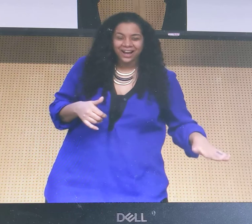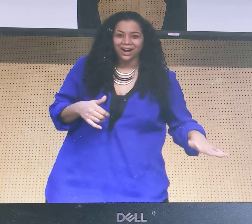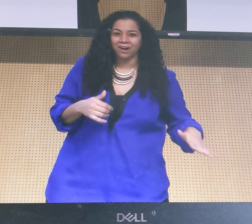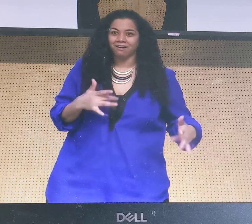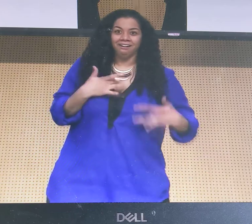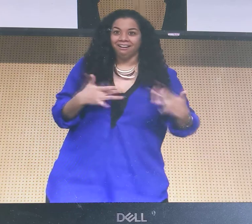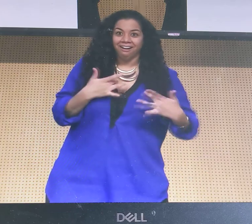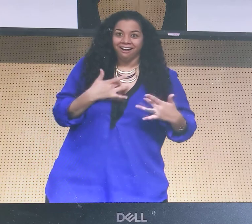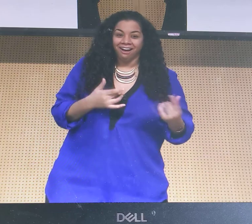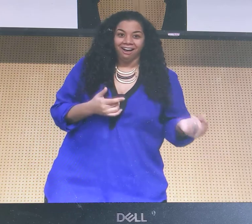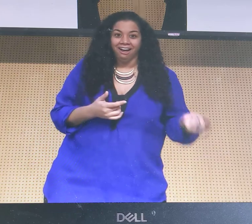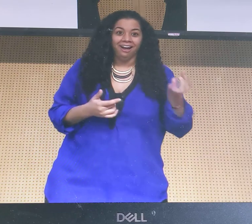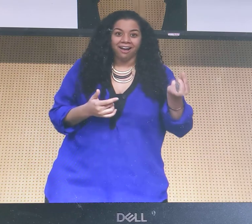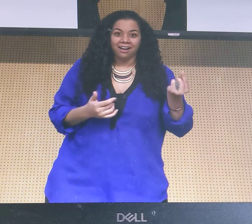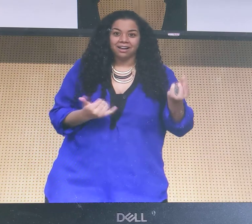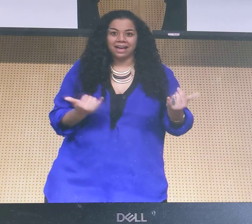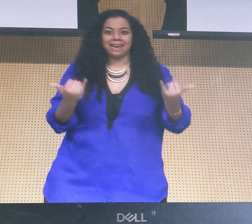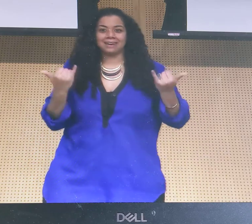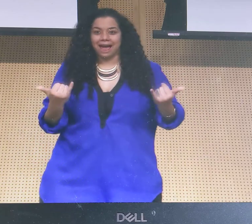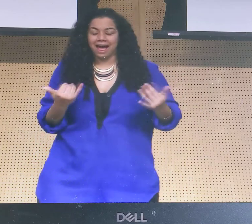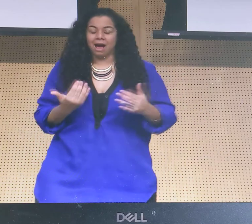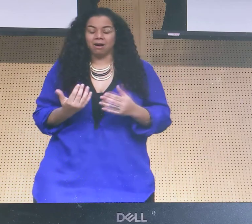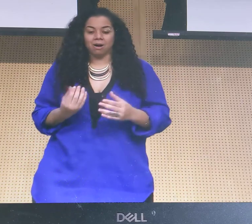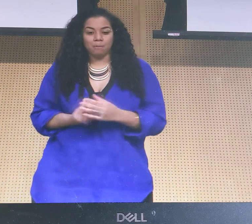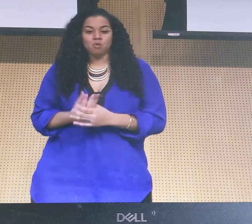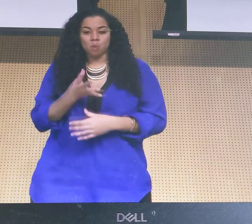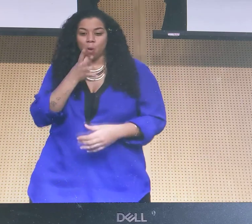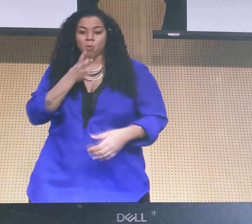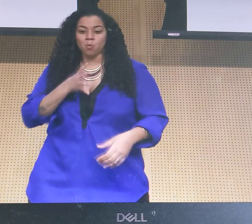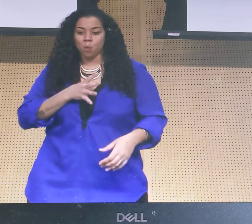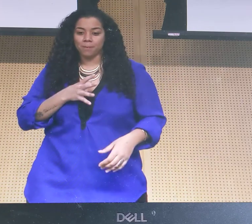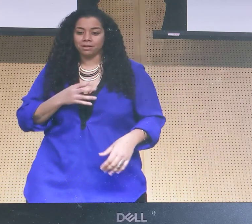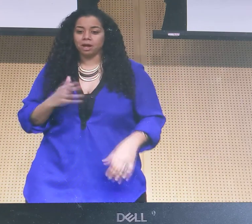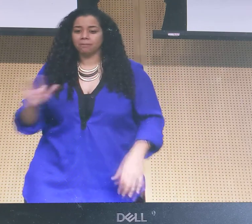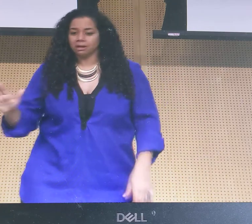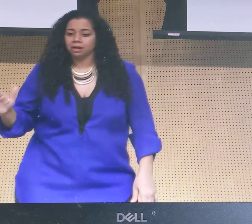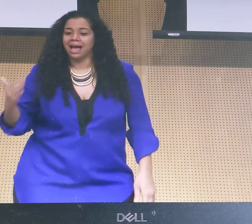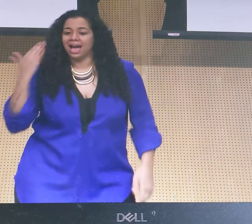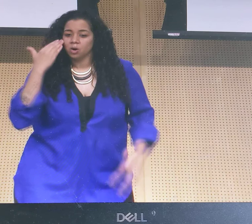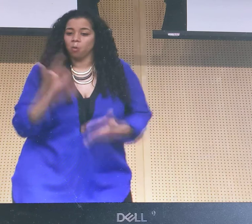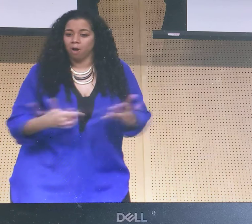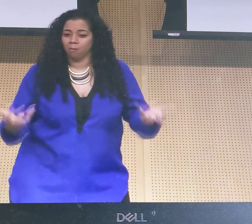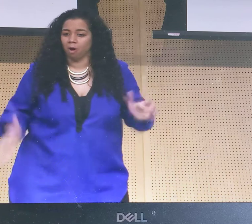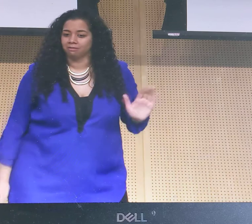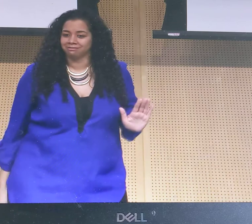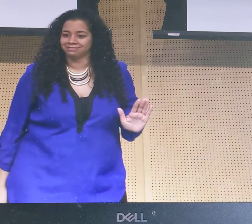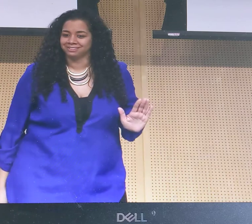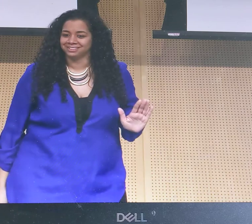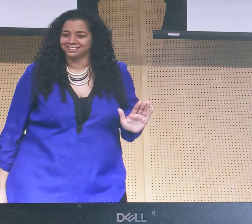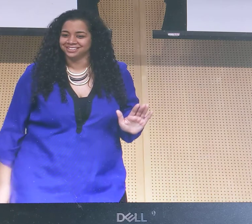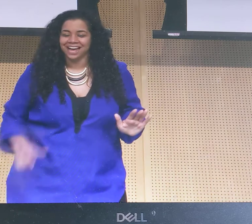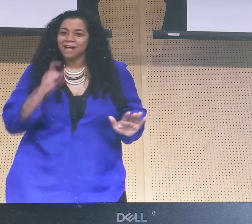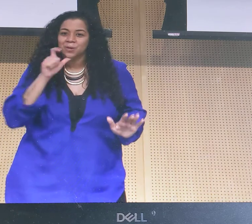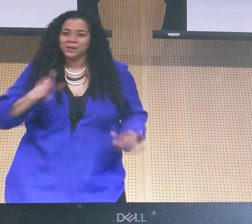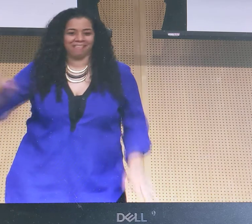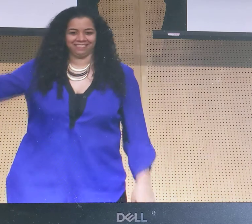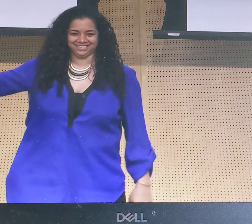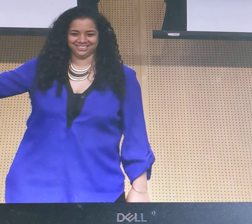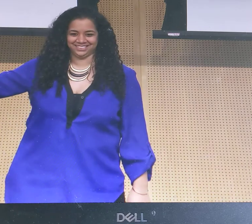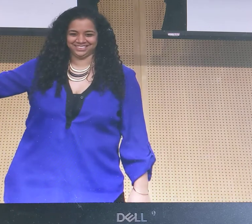It was silly, you know, as a young kid, I would get so excited. And now that I'm a grown woman, I know what I want. I don't